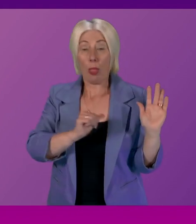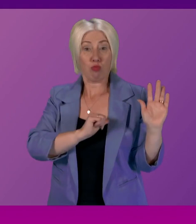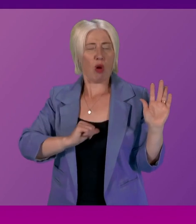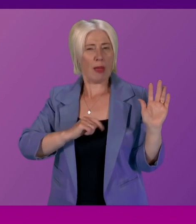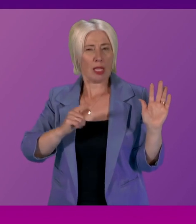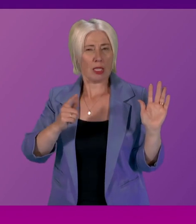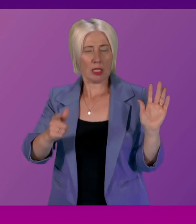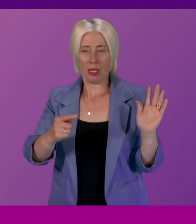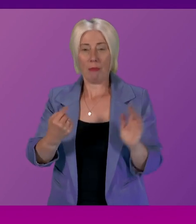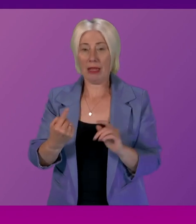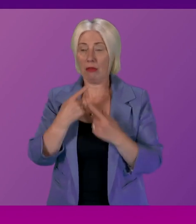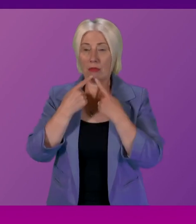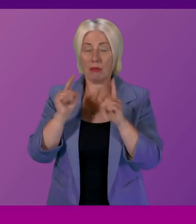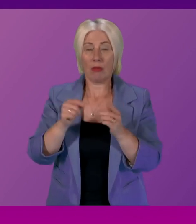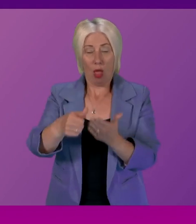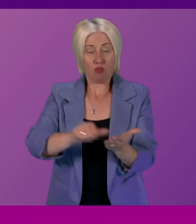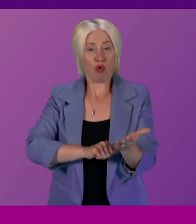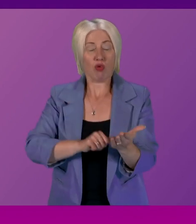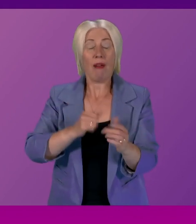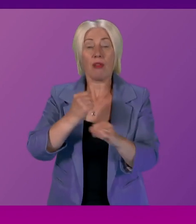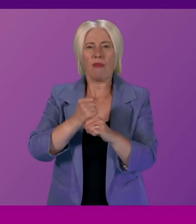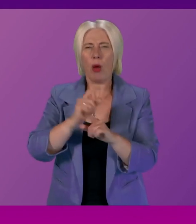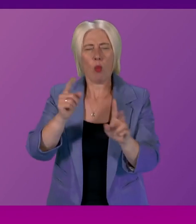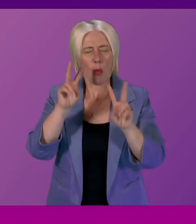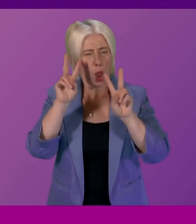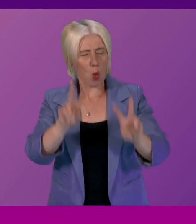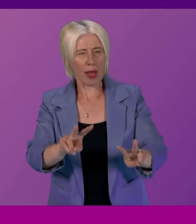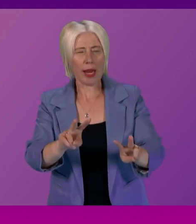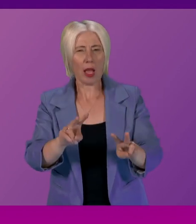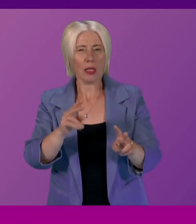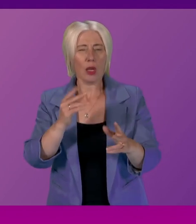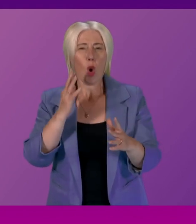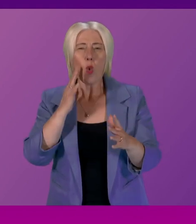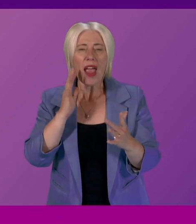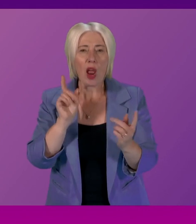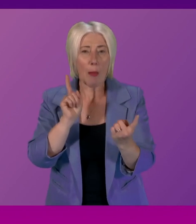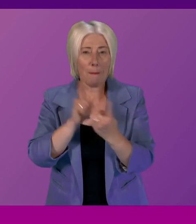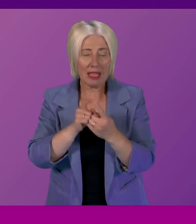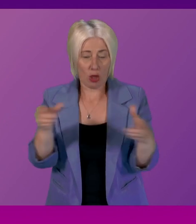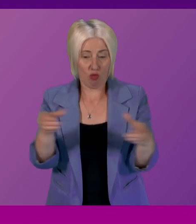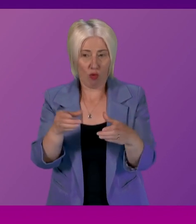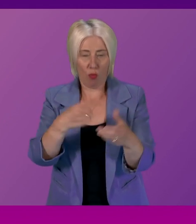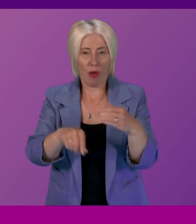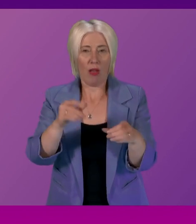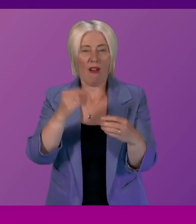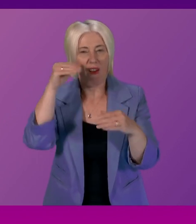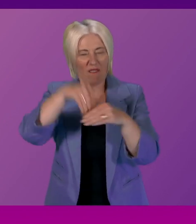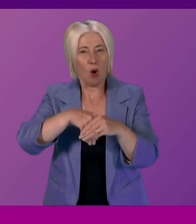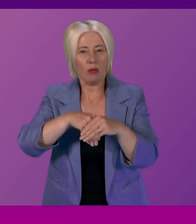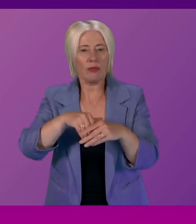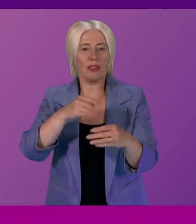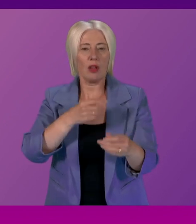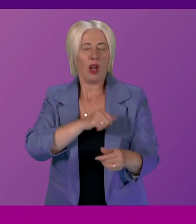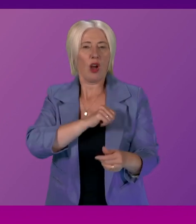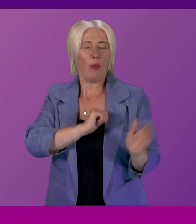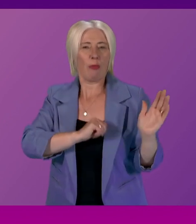announced in the programme for government be looking at when will it meet and who will be involved in it and what there's a lot of questions